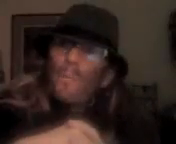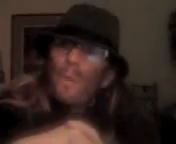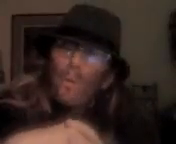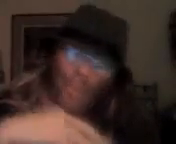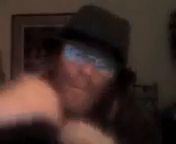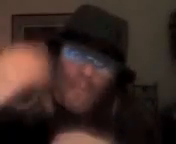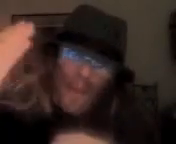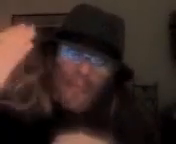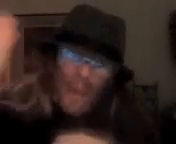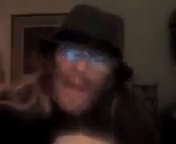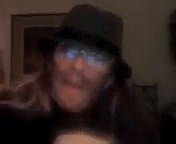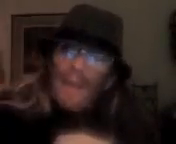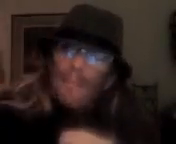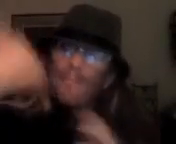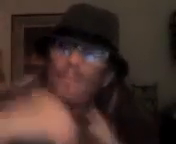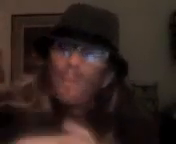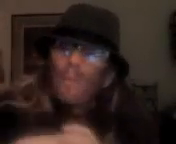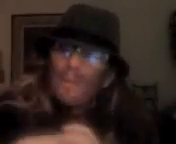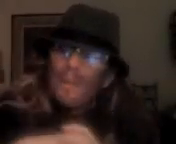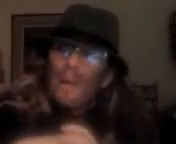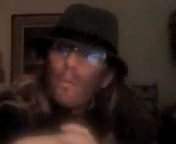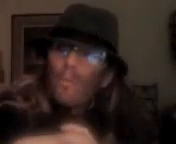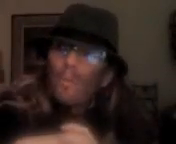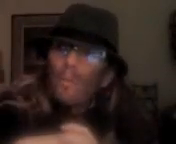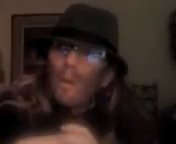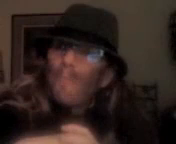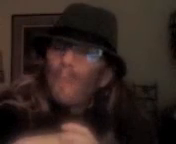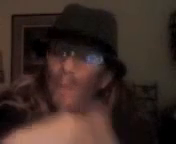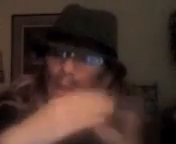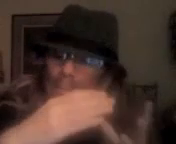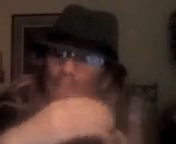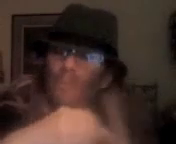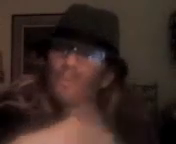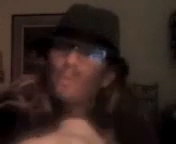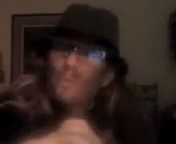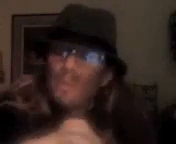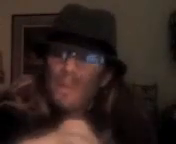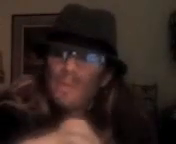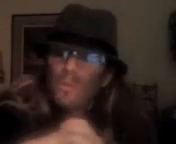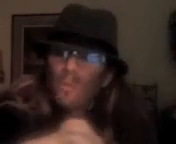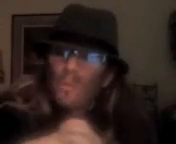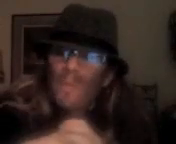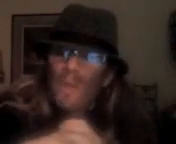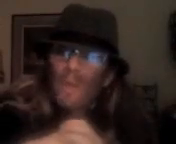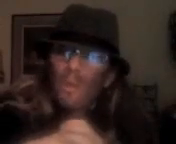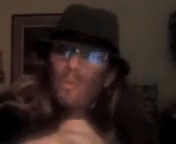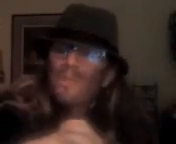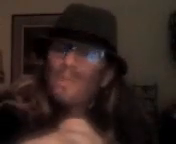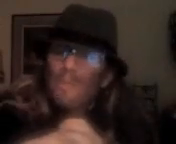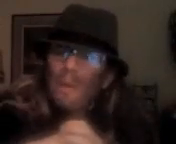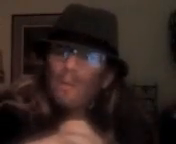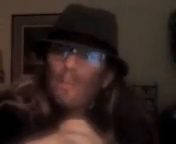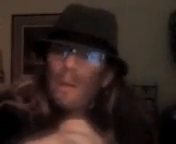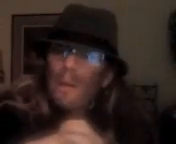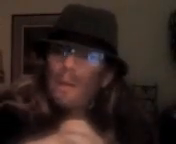Well, 5 a.m. right now, I'm very happy with the success. It was inspired by